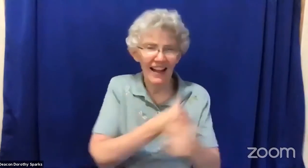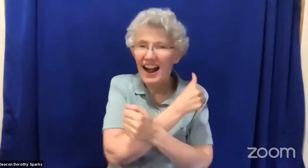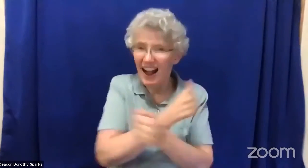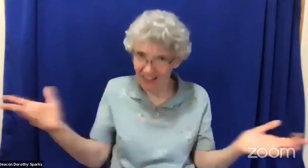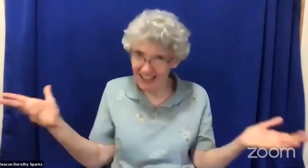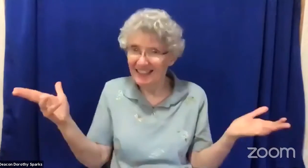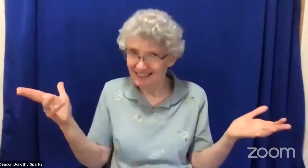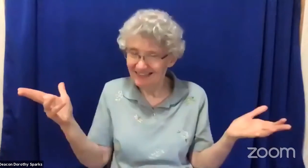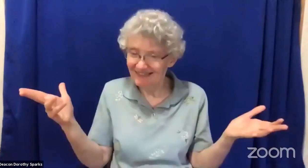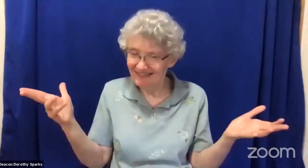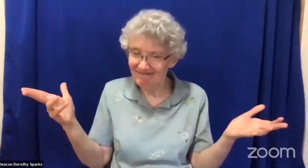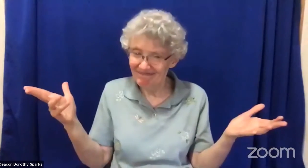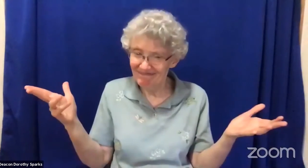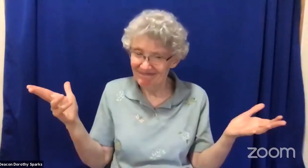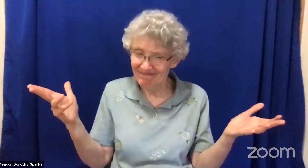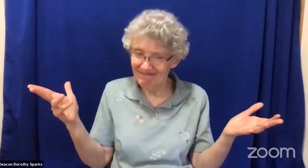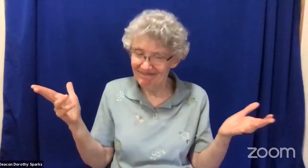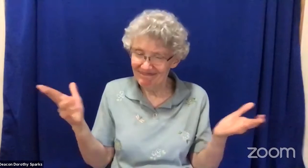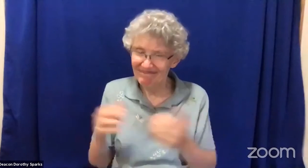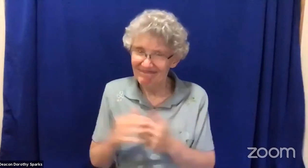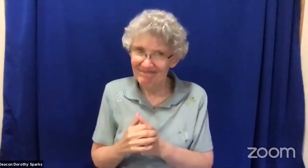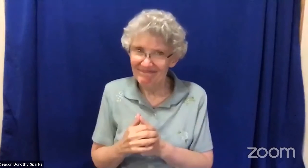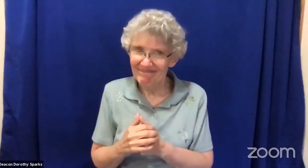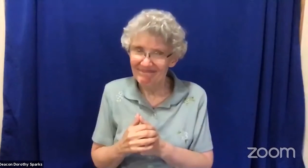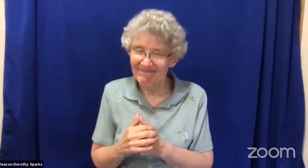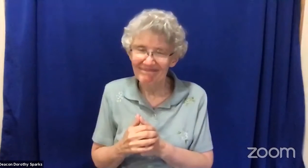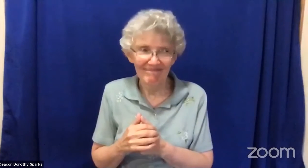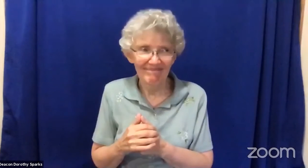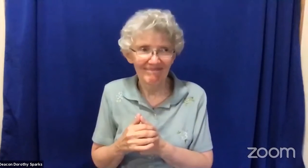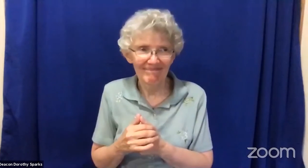love is more powerful than anything else